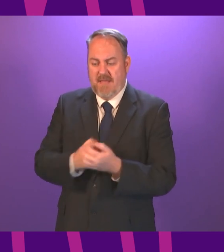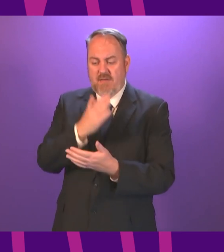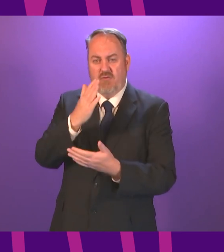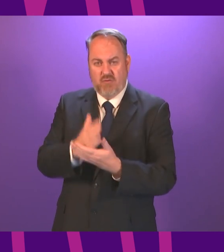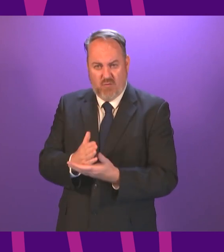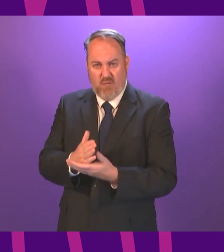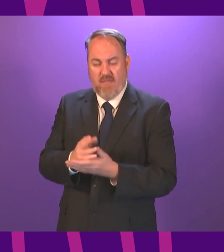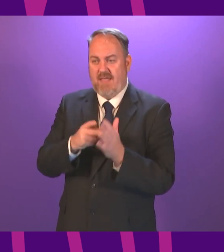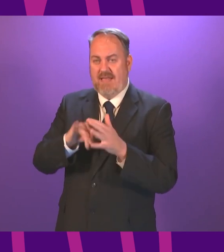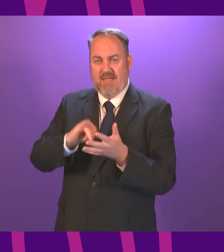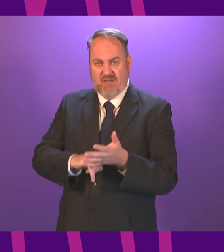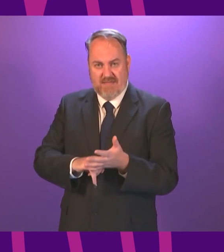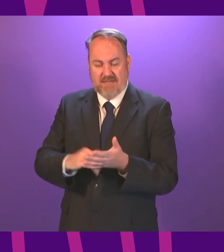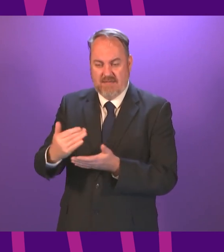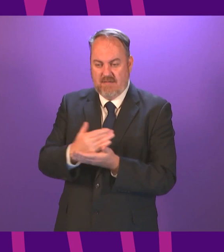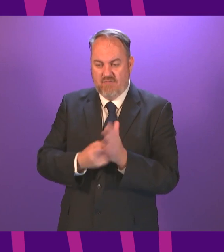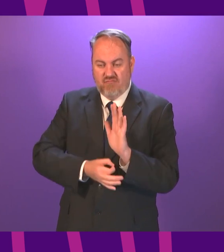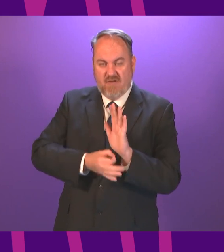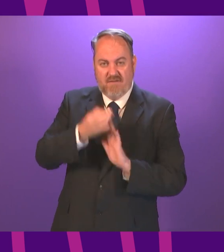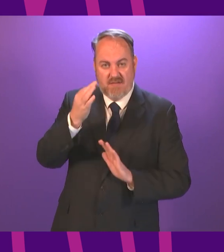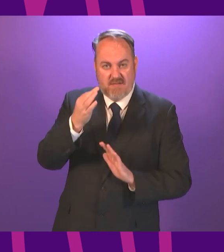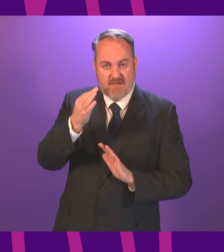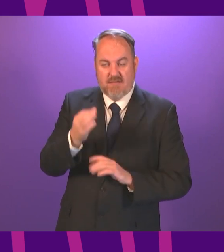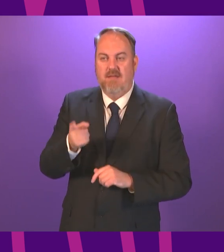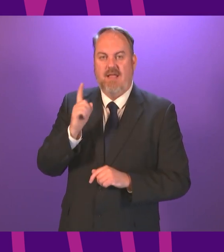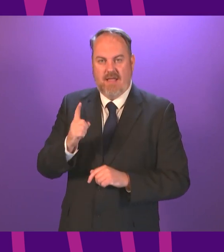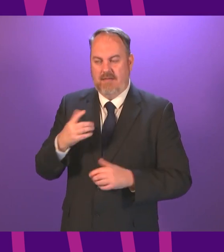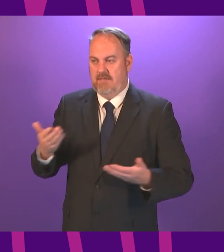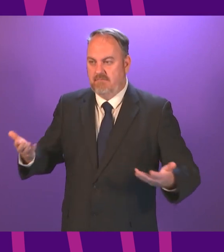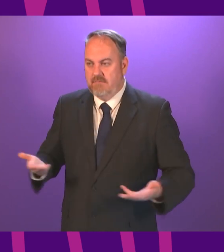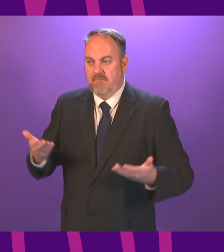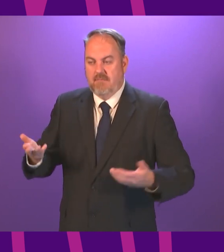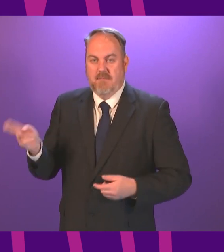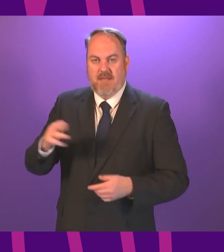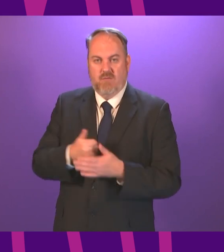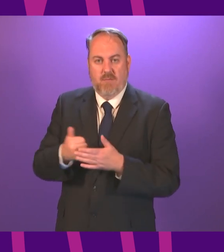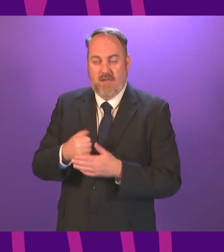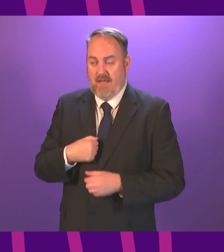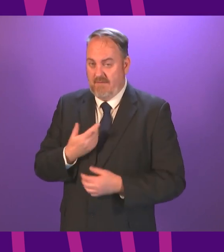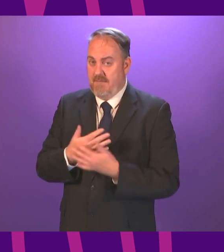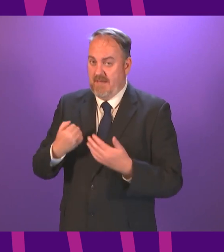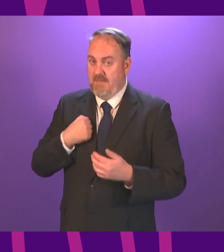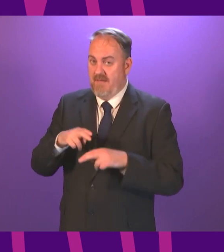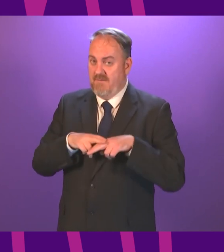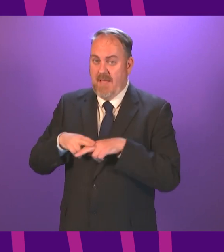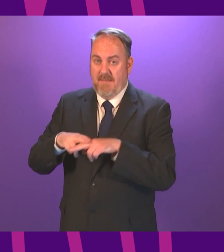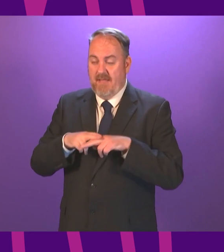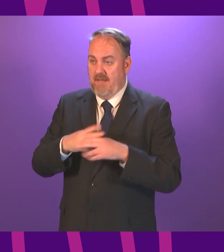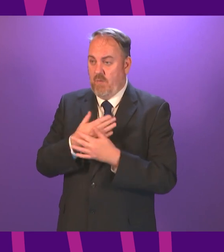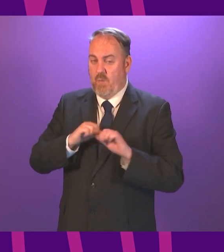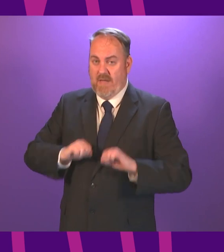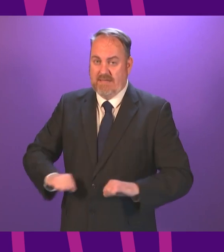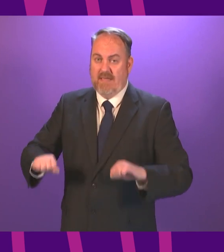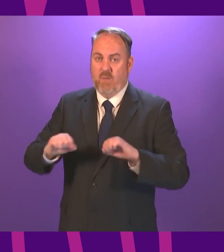has recovered and remobilises because we know and I know because I have some family members I have a family member in particular who is waiting for an